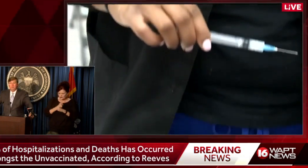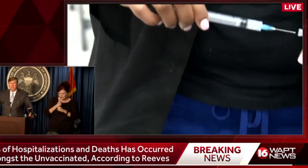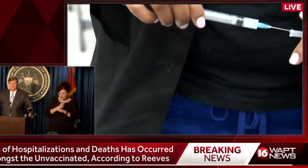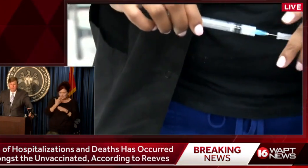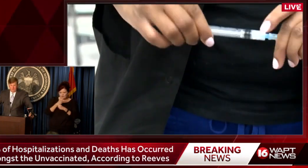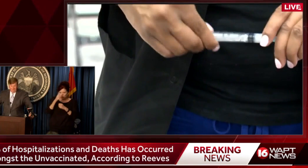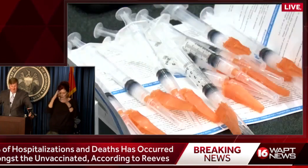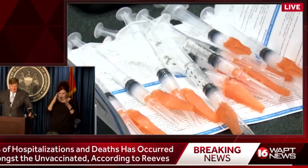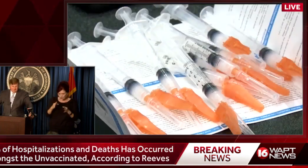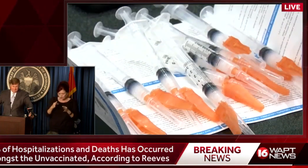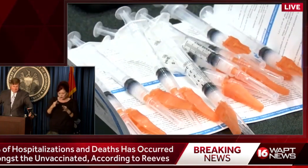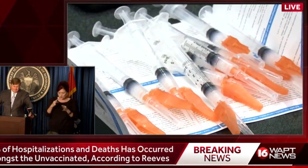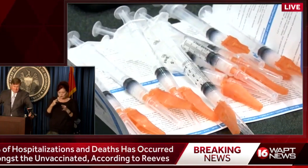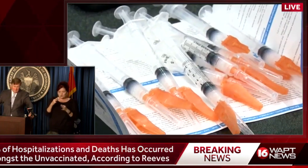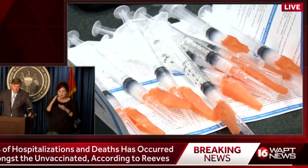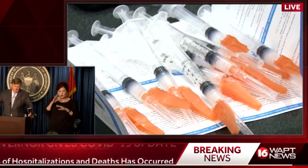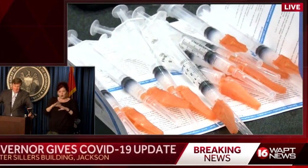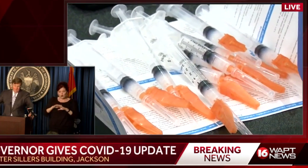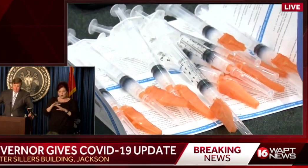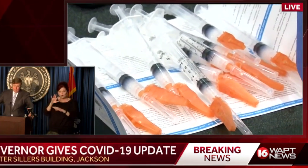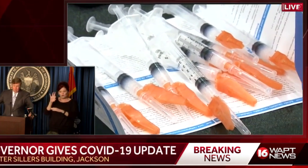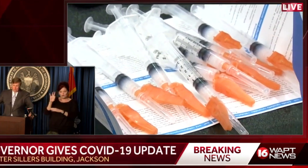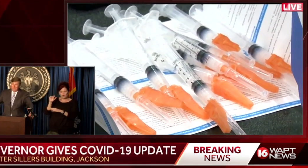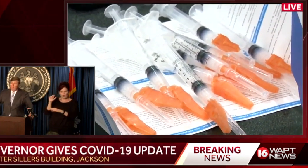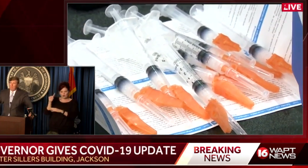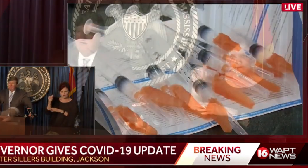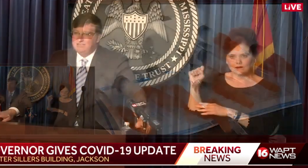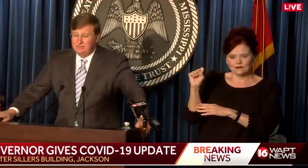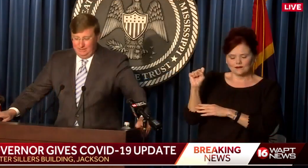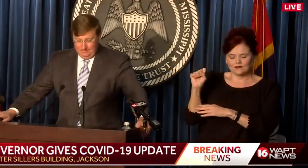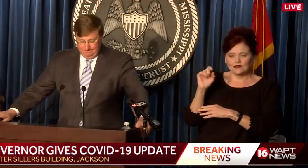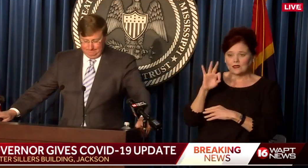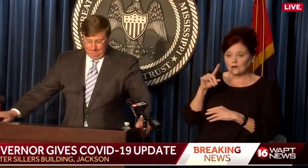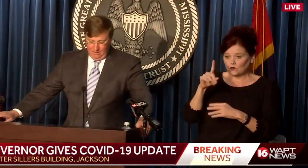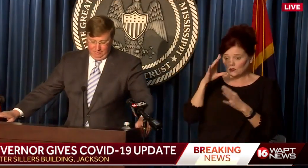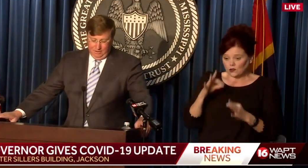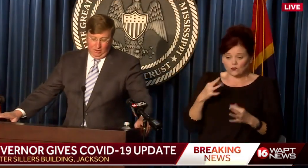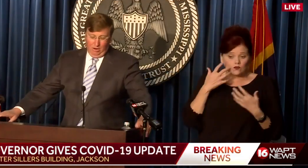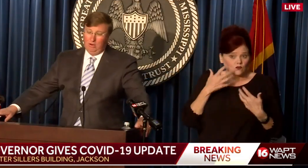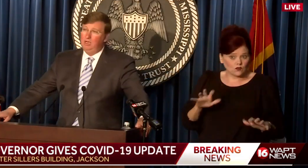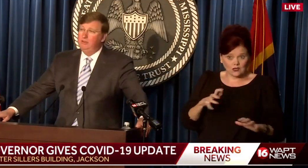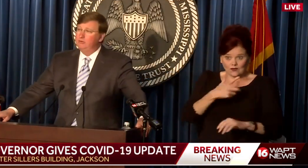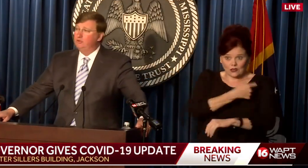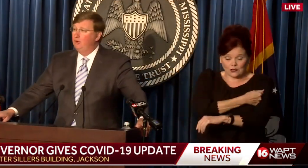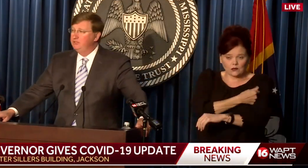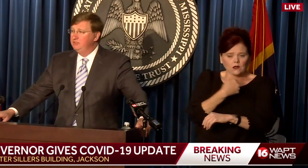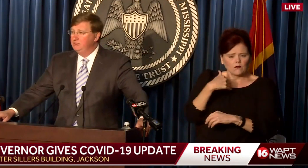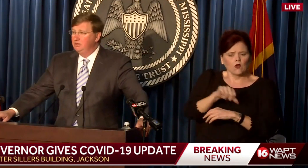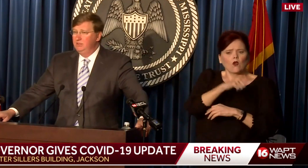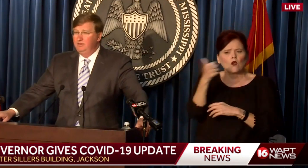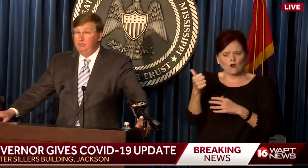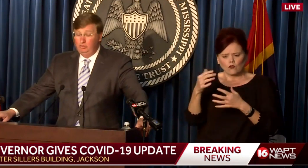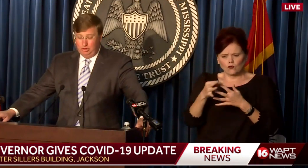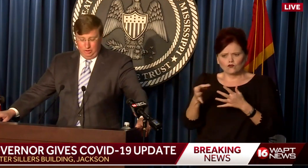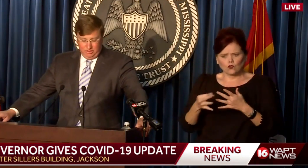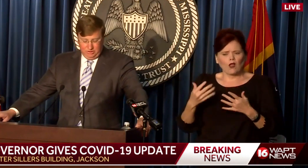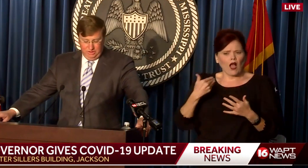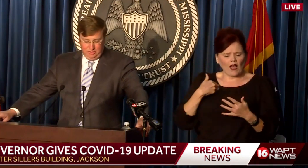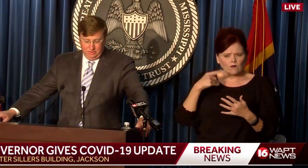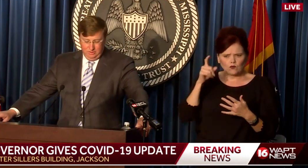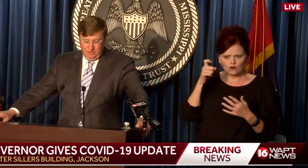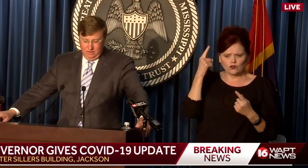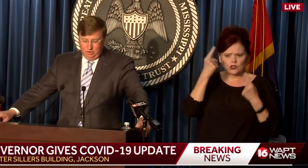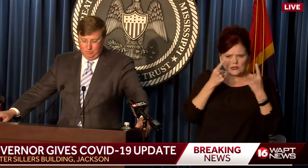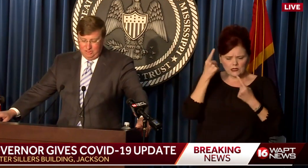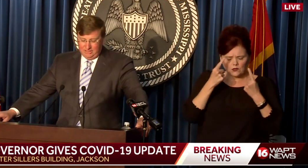based upon the facts. If you choose to not be vaccinated, there are other choices that you should